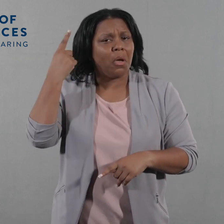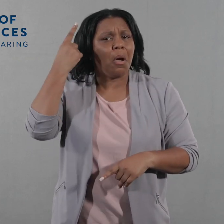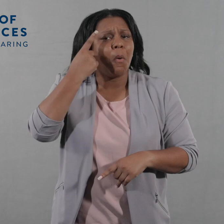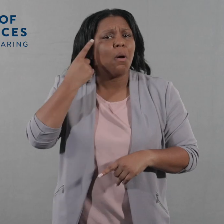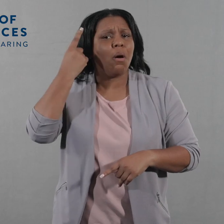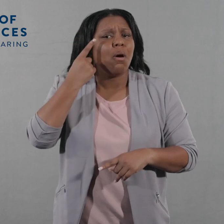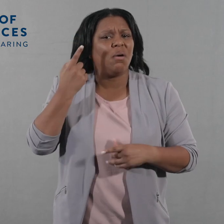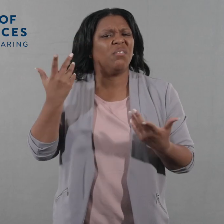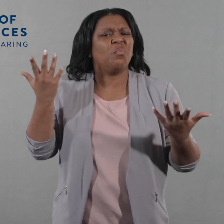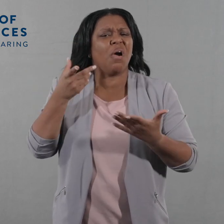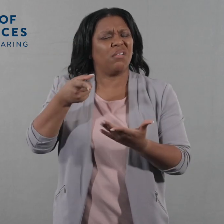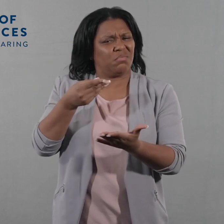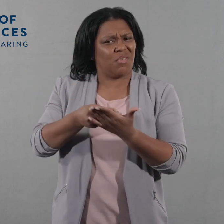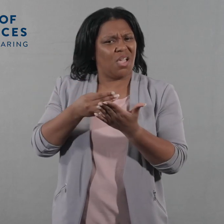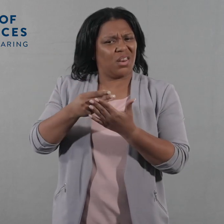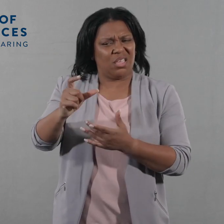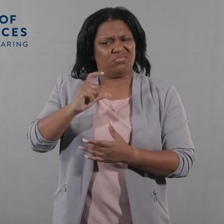Are you wondering what this money is for?